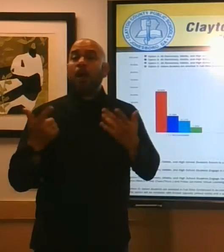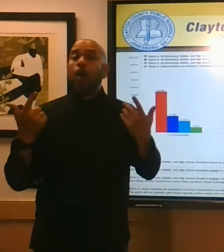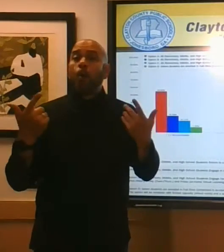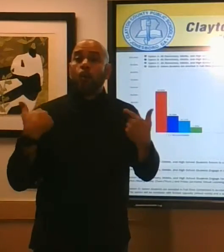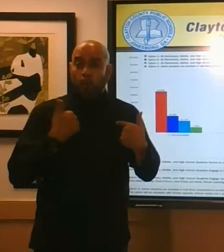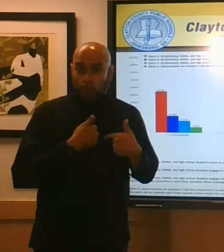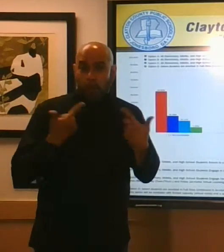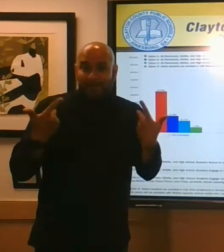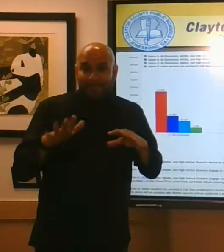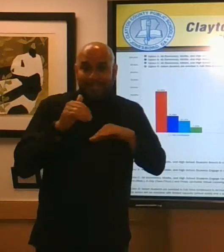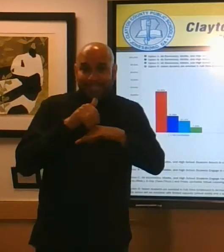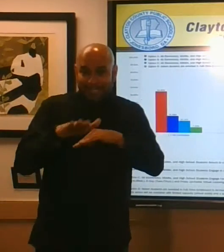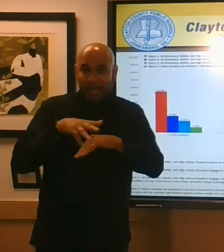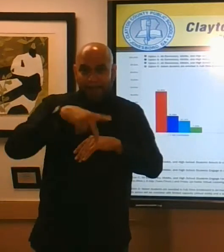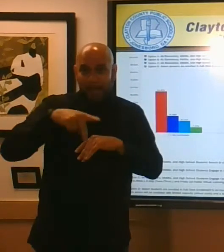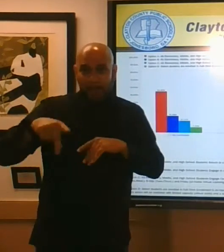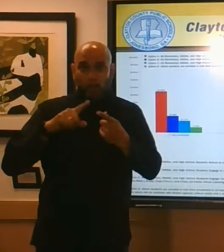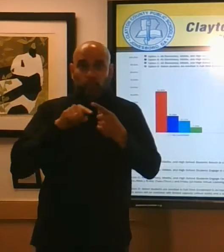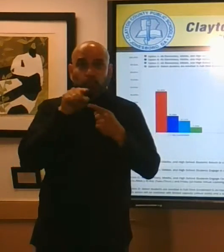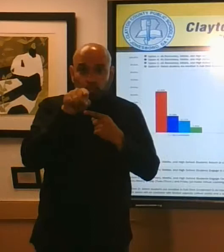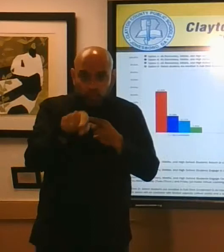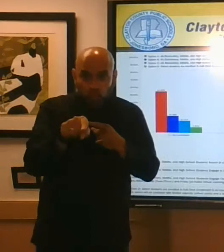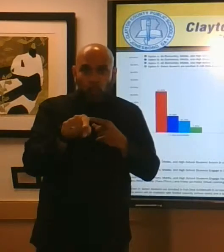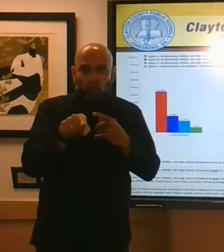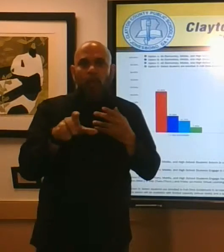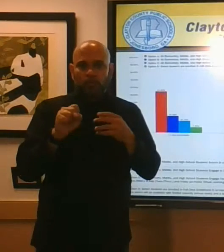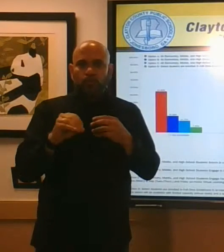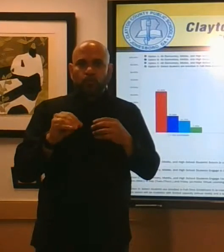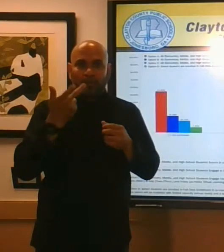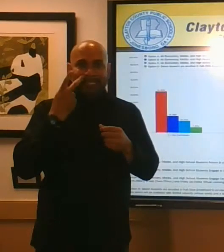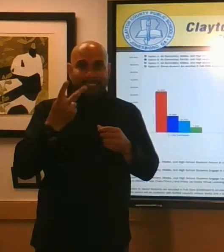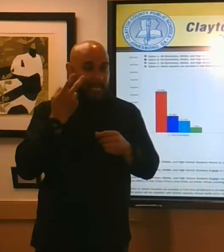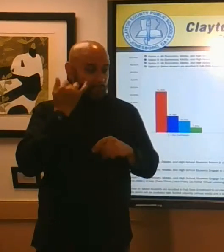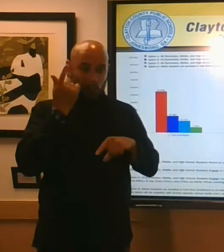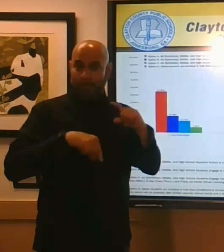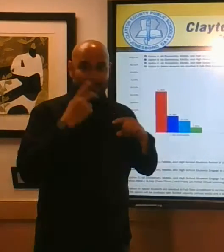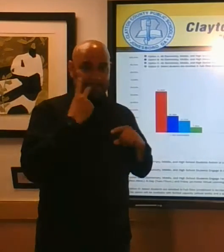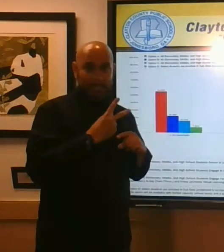us just in case you can't see the screen as i can see it presenting to you